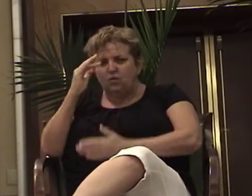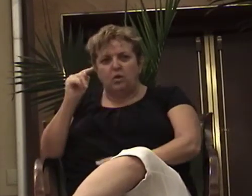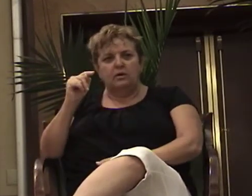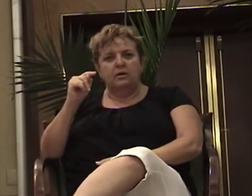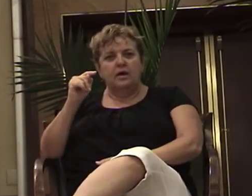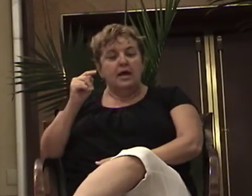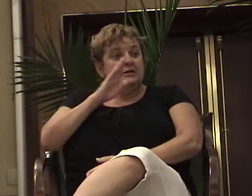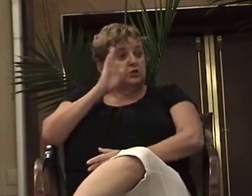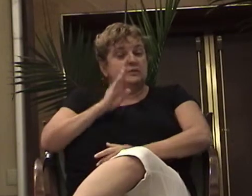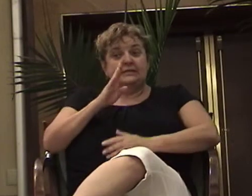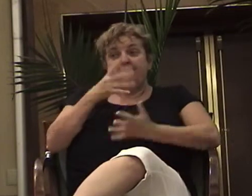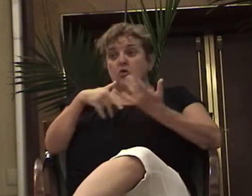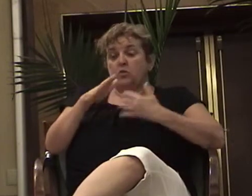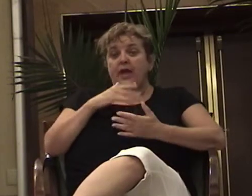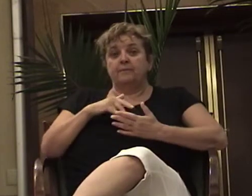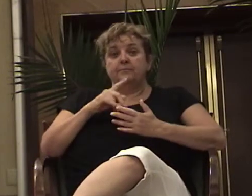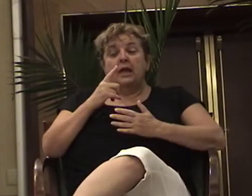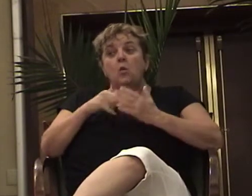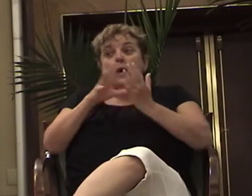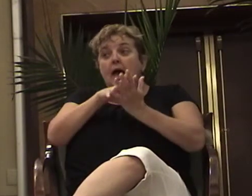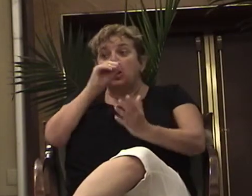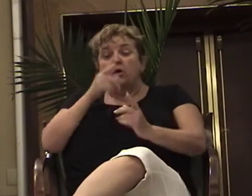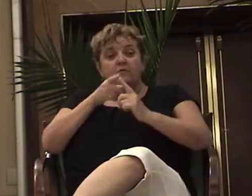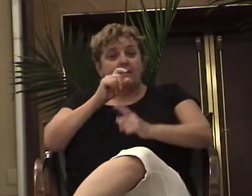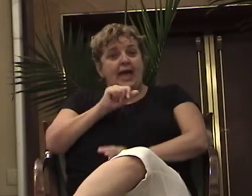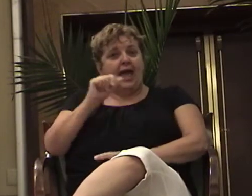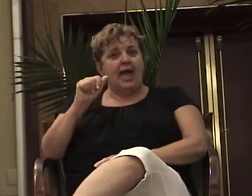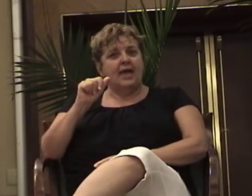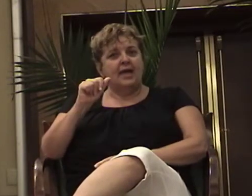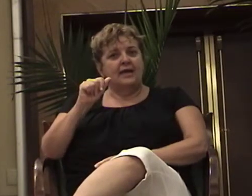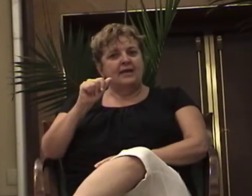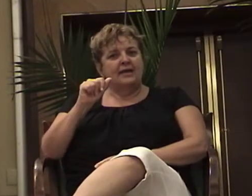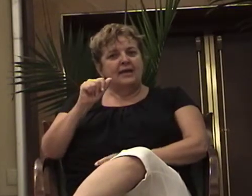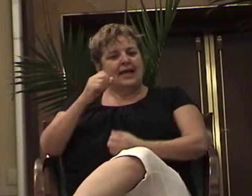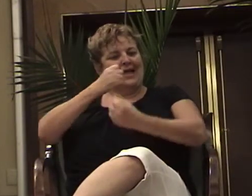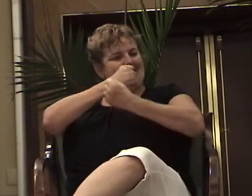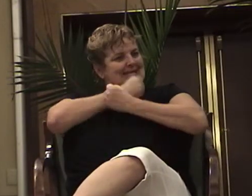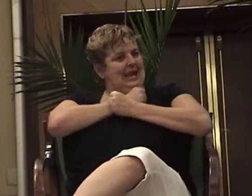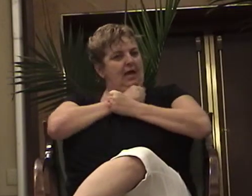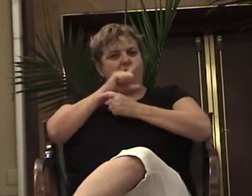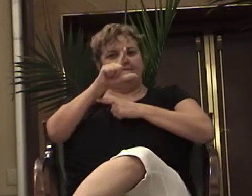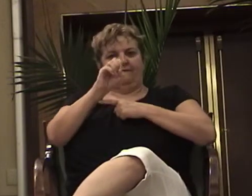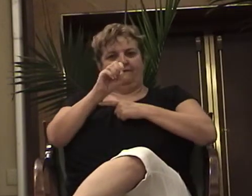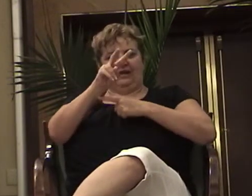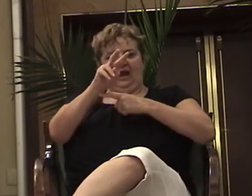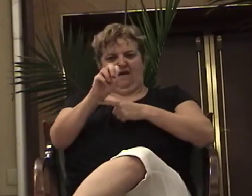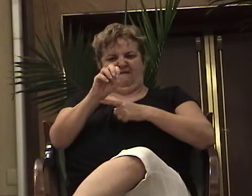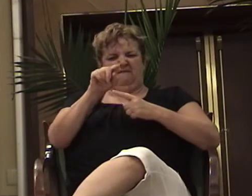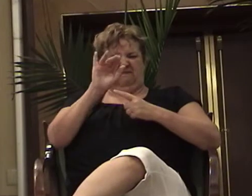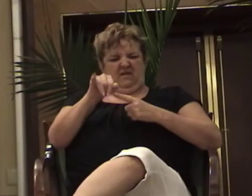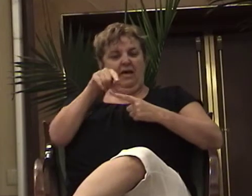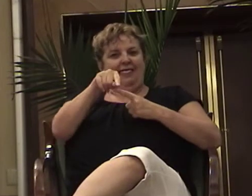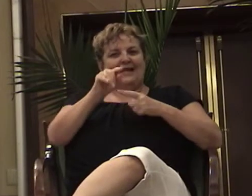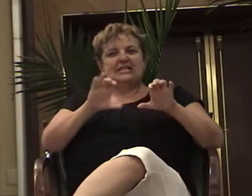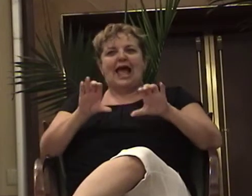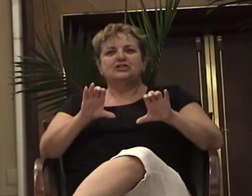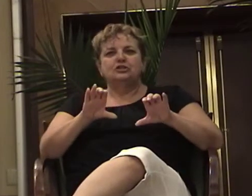what I found out in Alcoholics Anonymous is that love is an action word. And that if I look at my mother's actions,